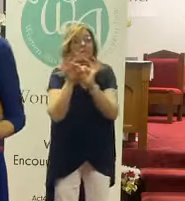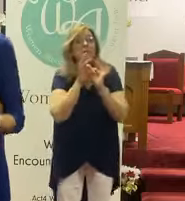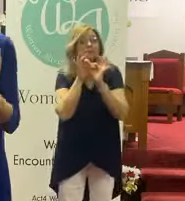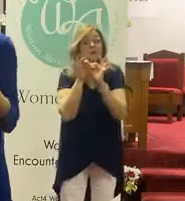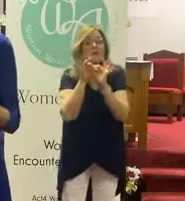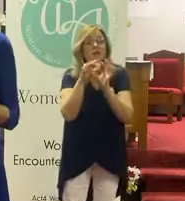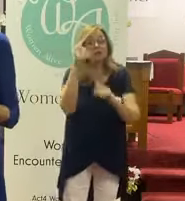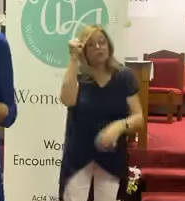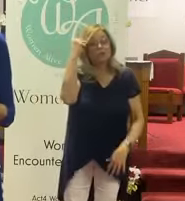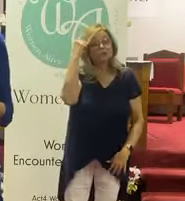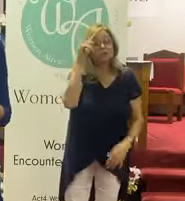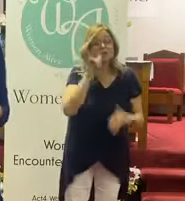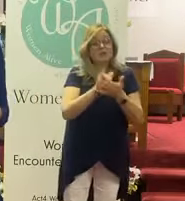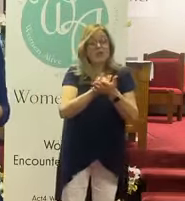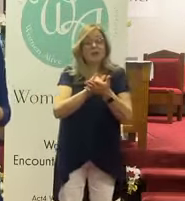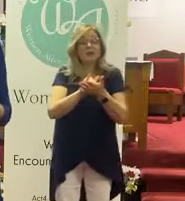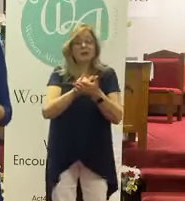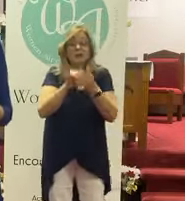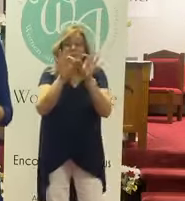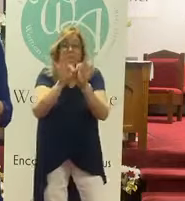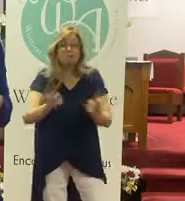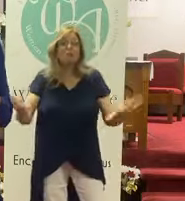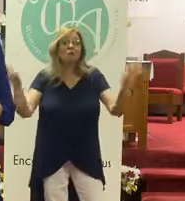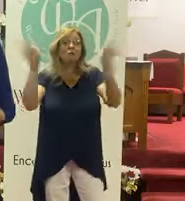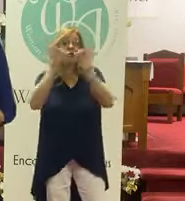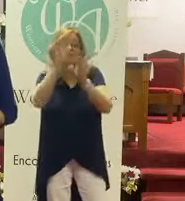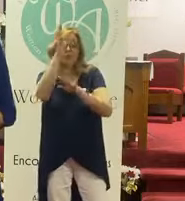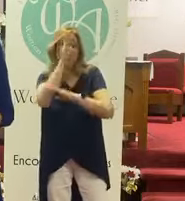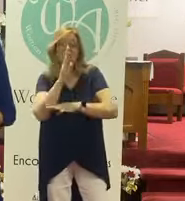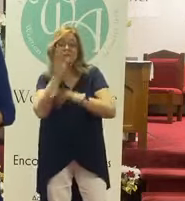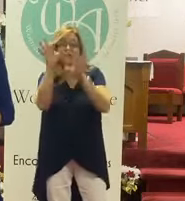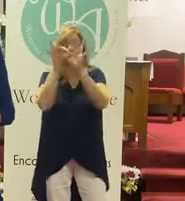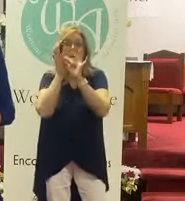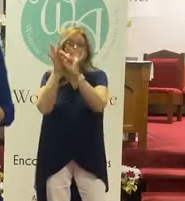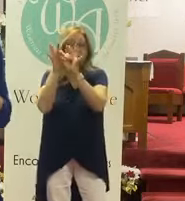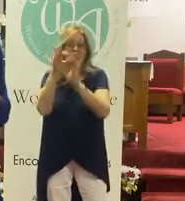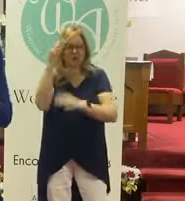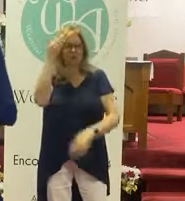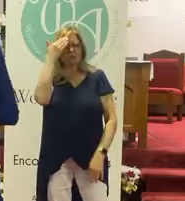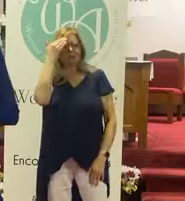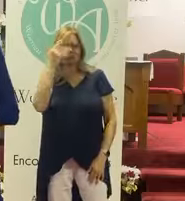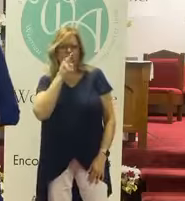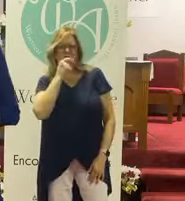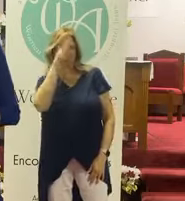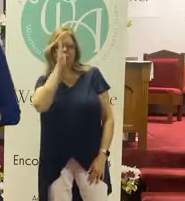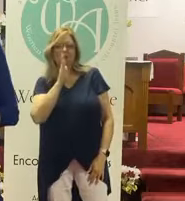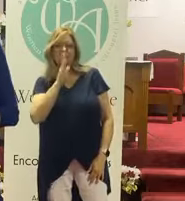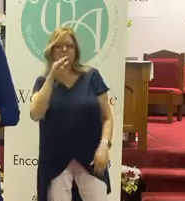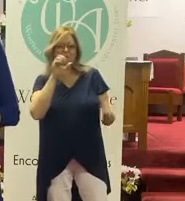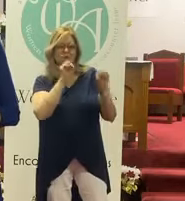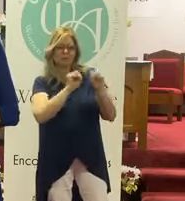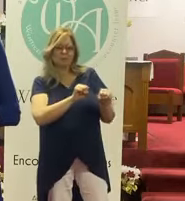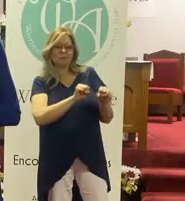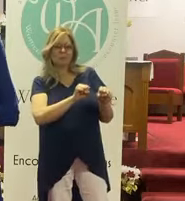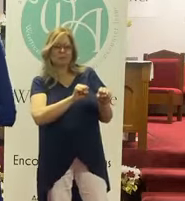Mm-hmm. They knew that intimacy with God. They knew who God was. Mm And they knew He was able.